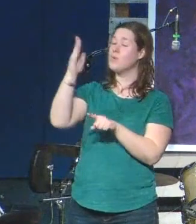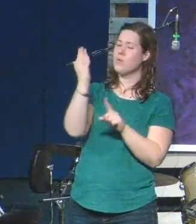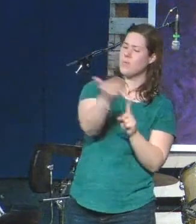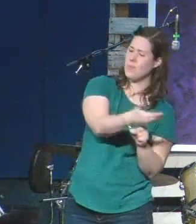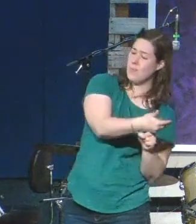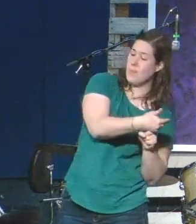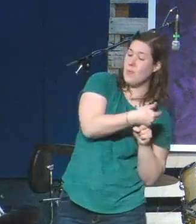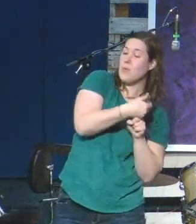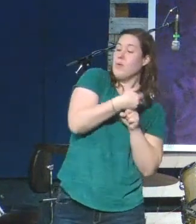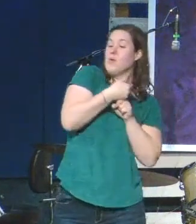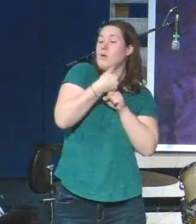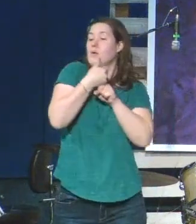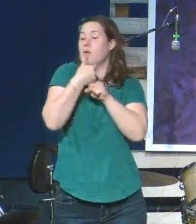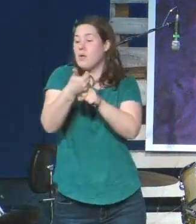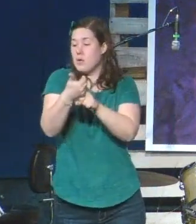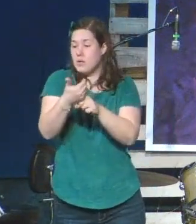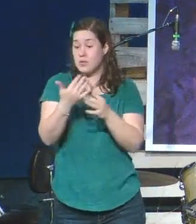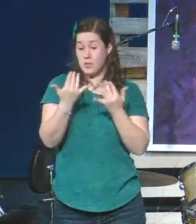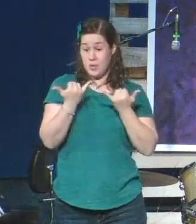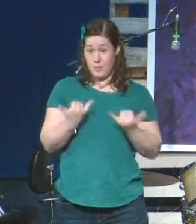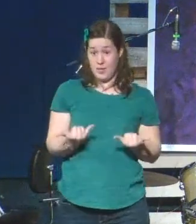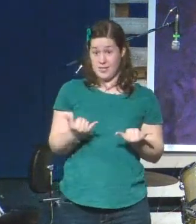the present and the future.